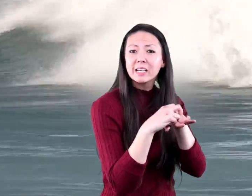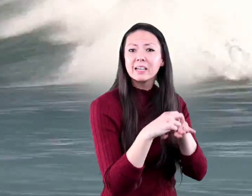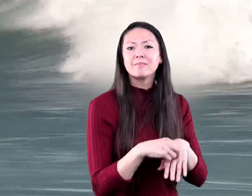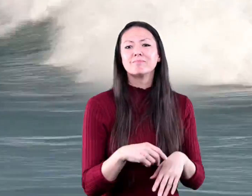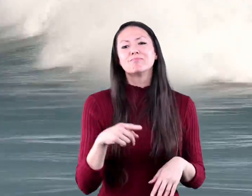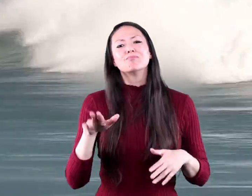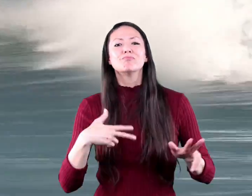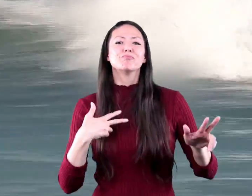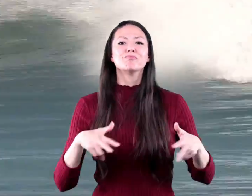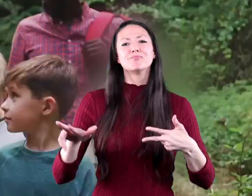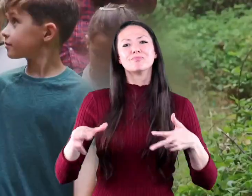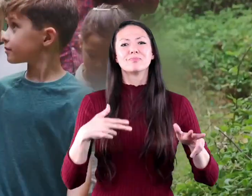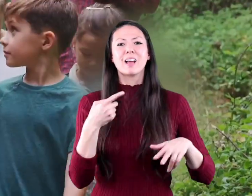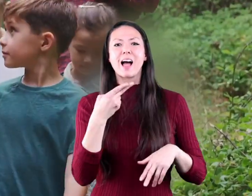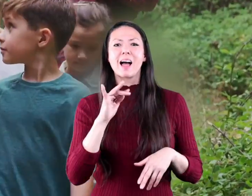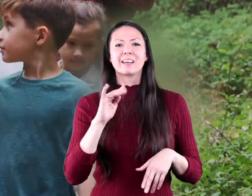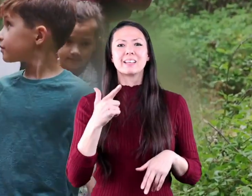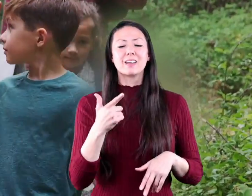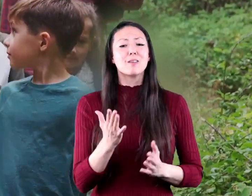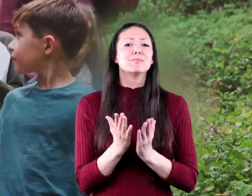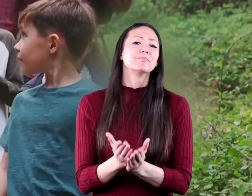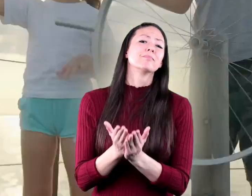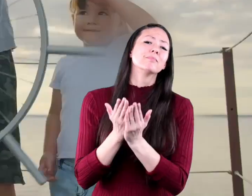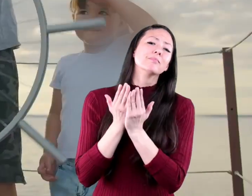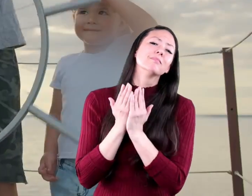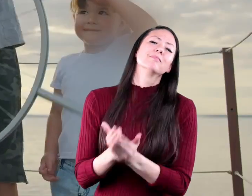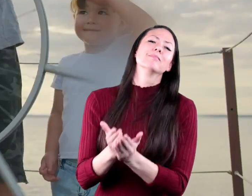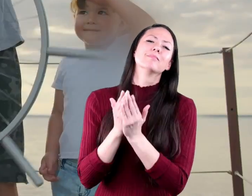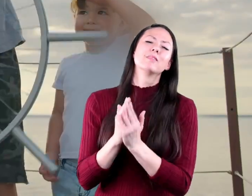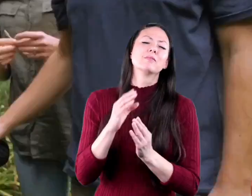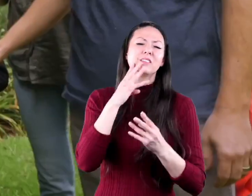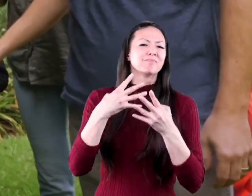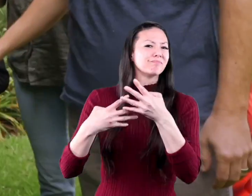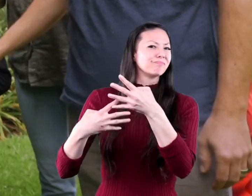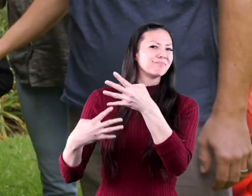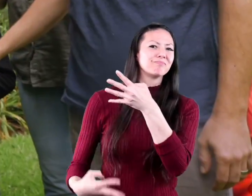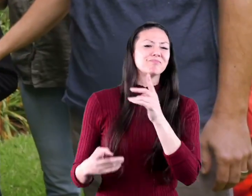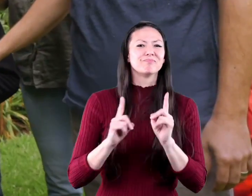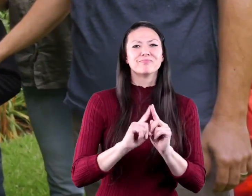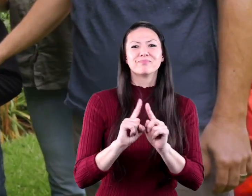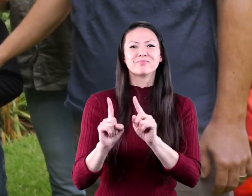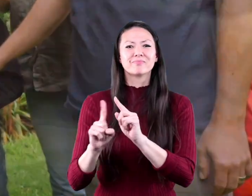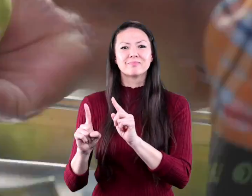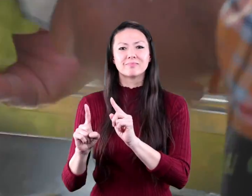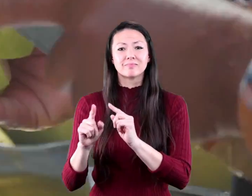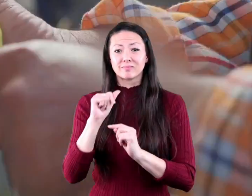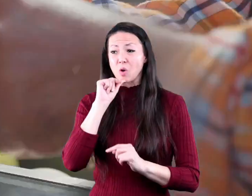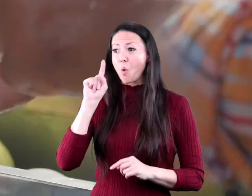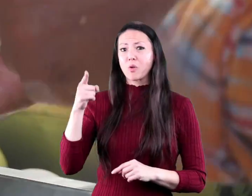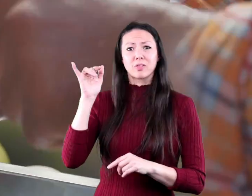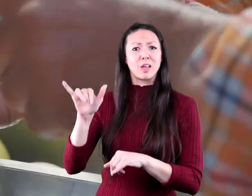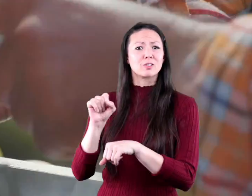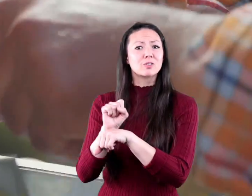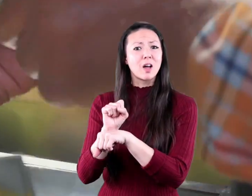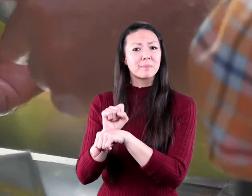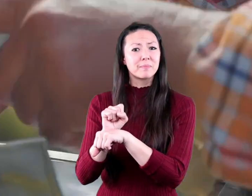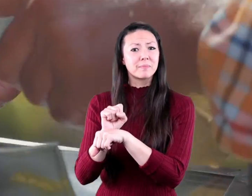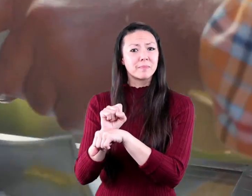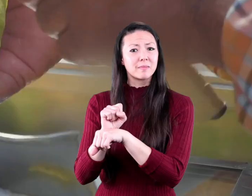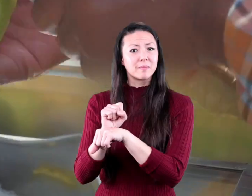hiking hiking boating and more but that's not the only job that people have